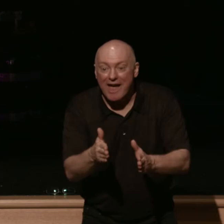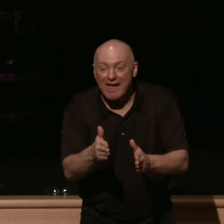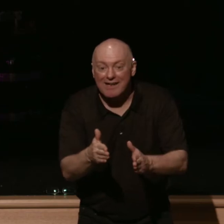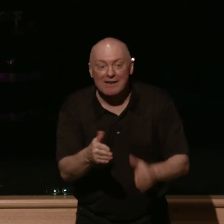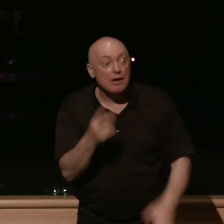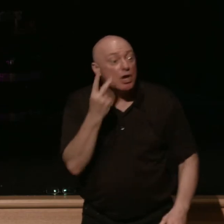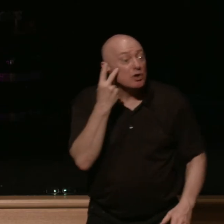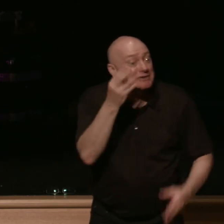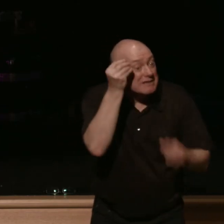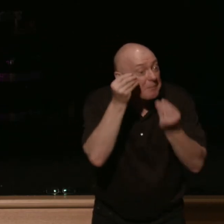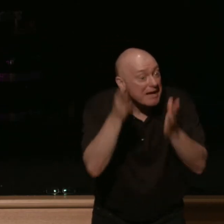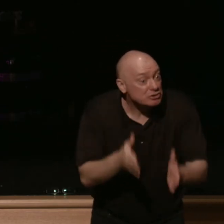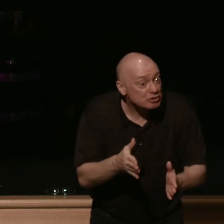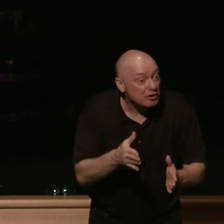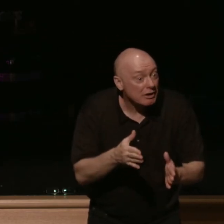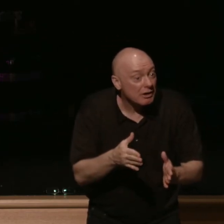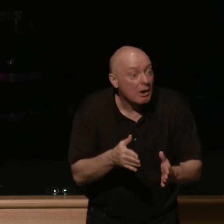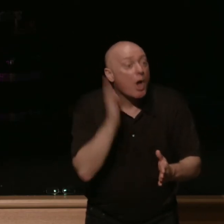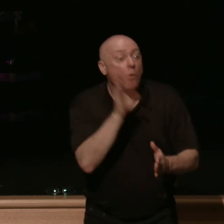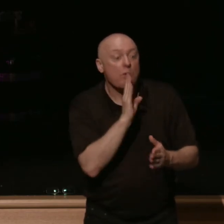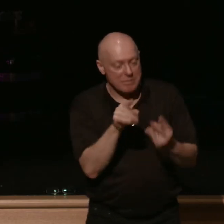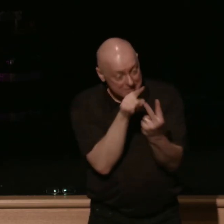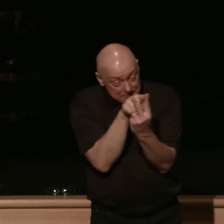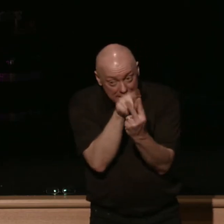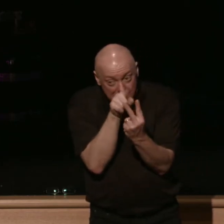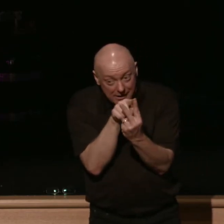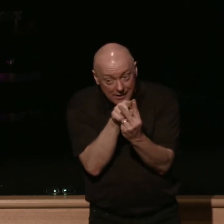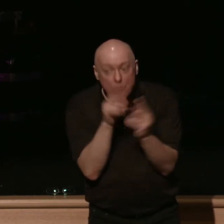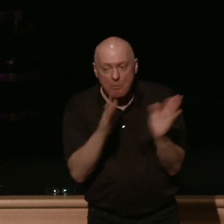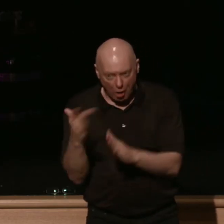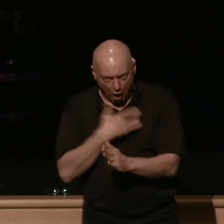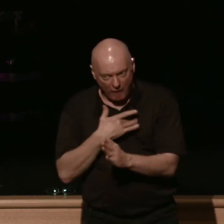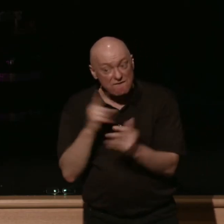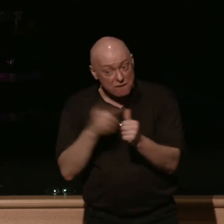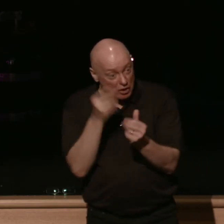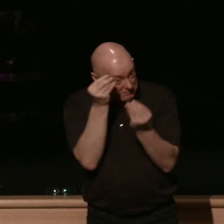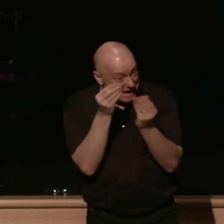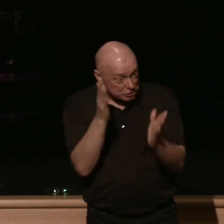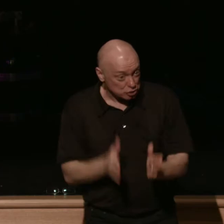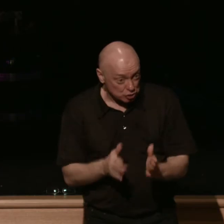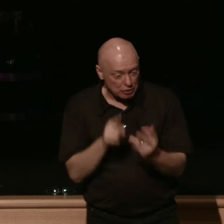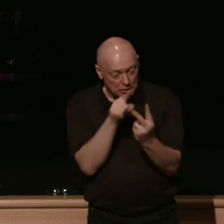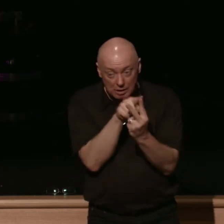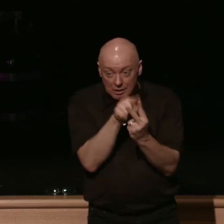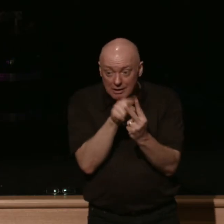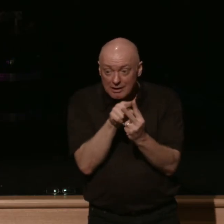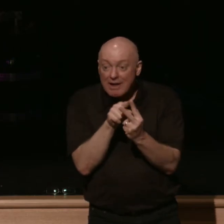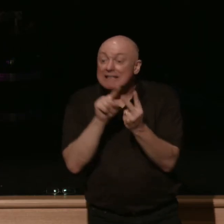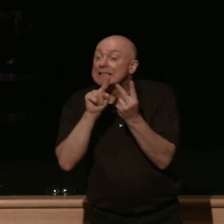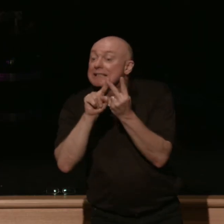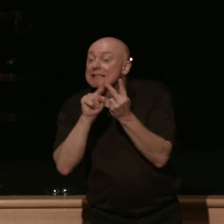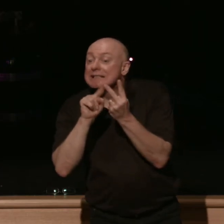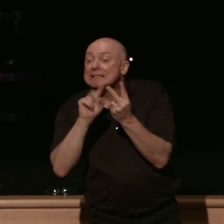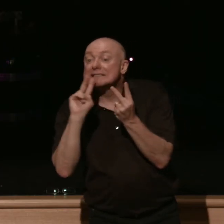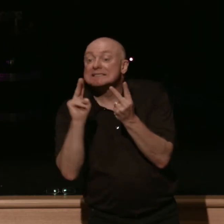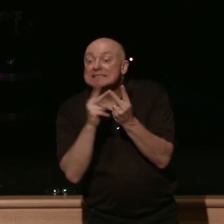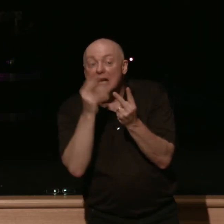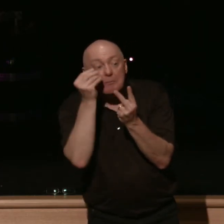text verse 1 there will be a messenger who comes to prepare the hearts the first guy who comes and then suddenly all at once